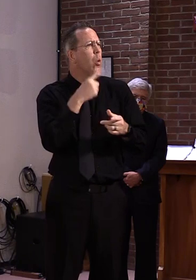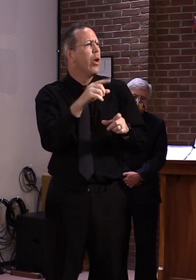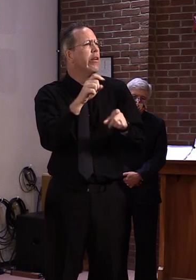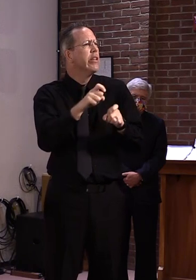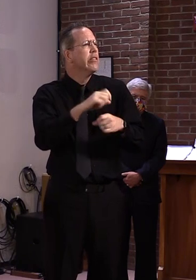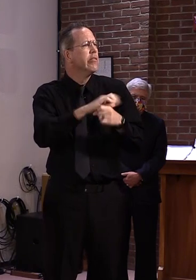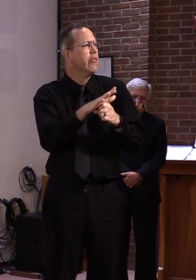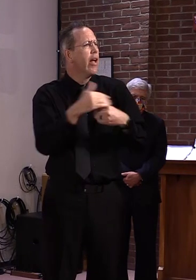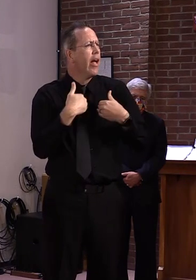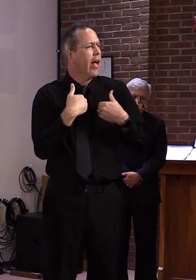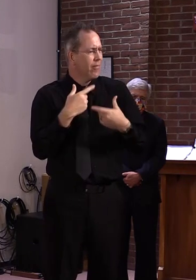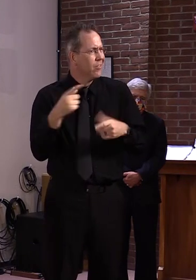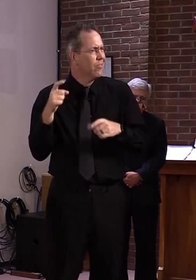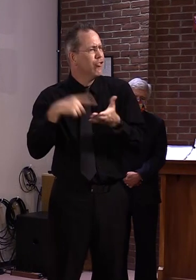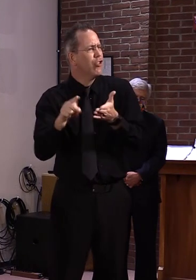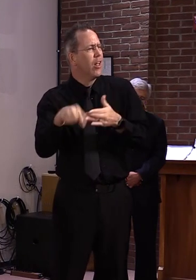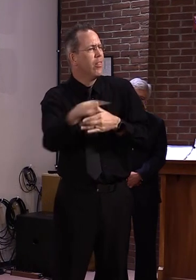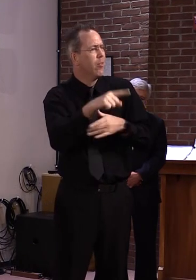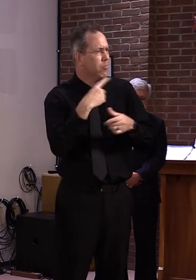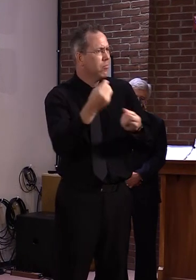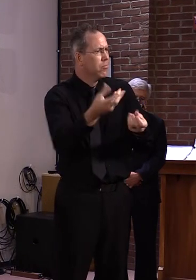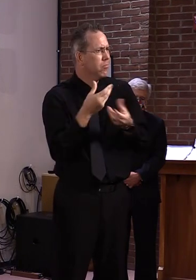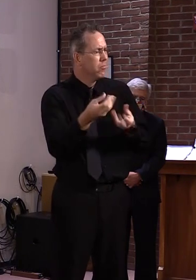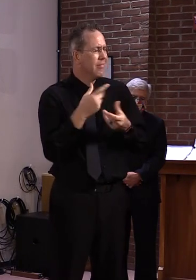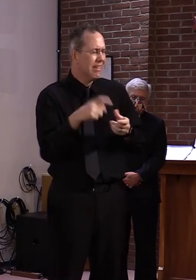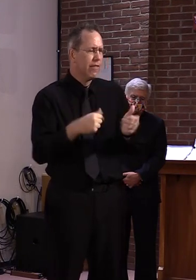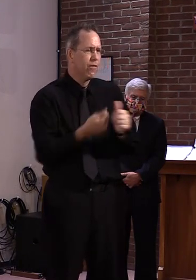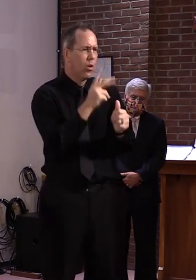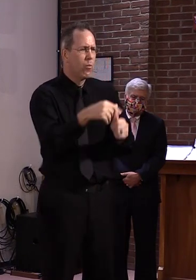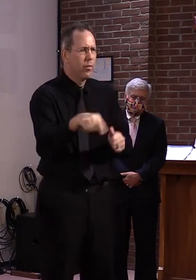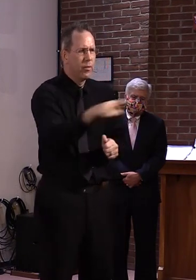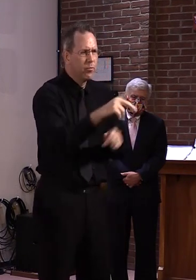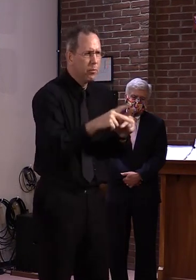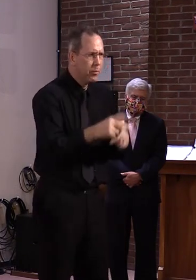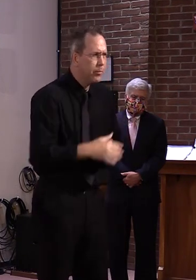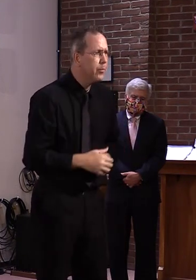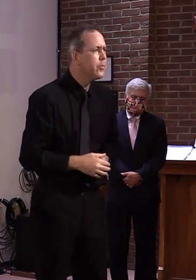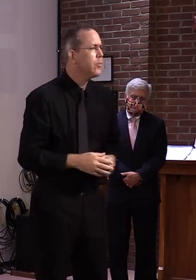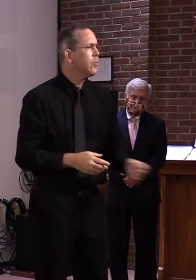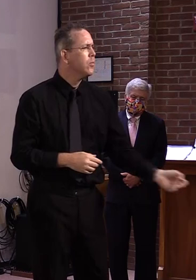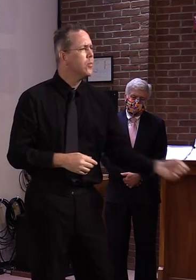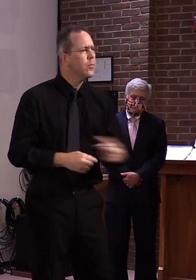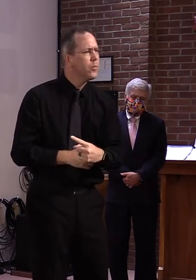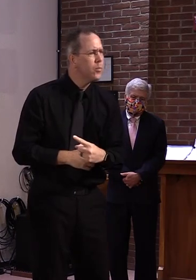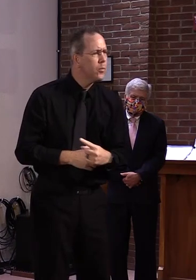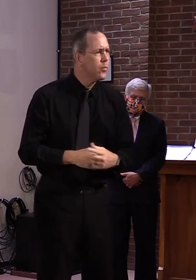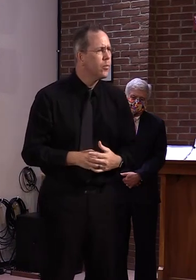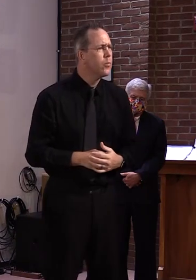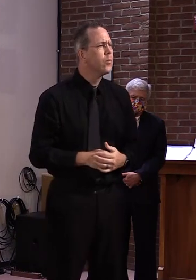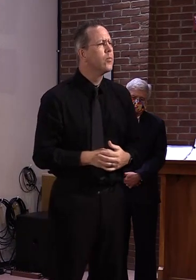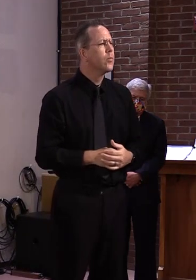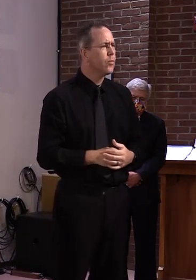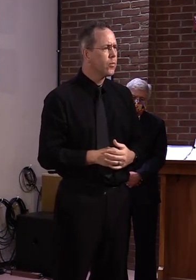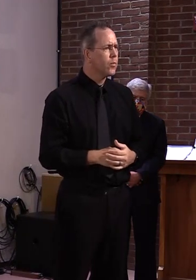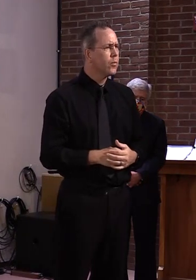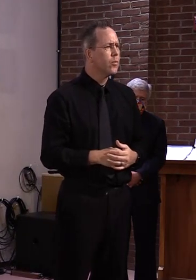I can you Vermont state troopers to set your department. I assume you know, any of them have sidelined during this